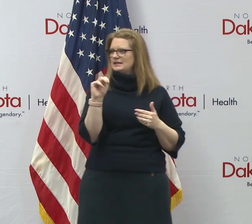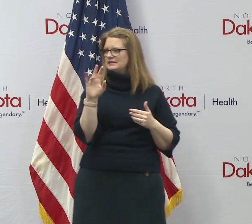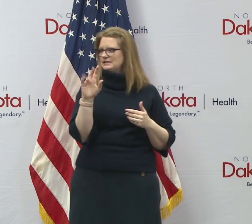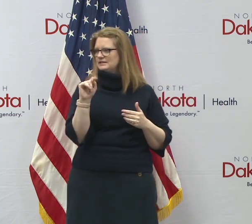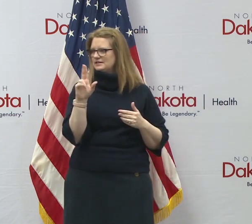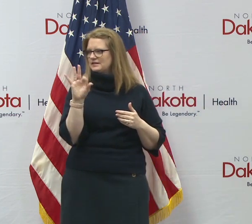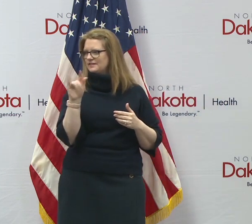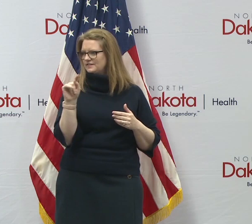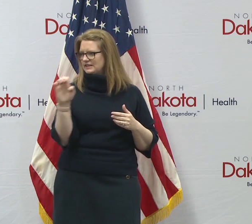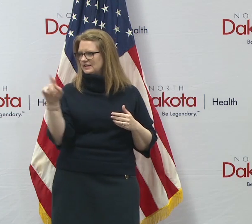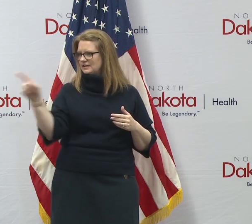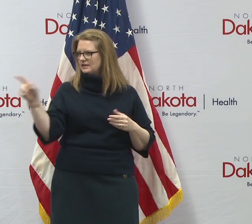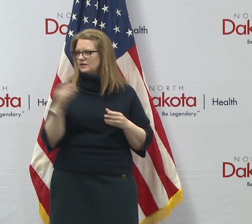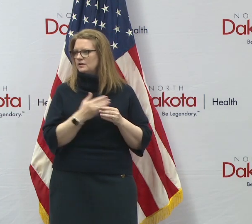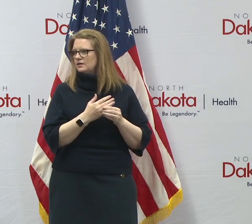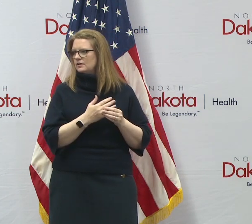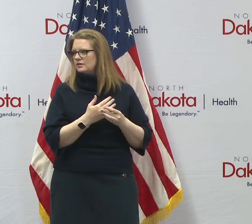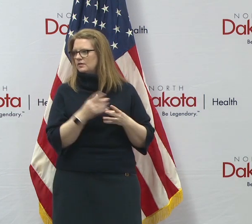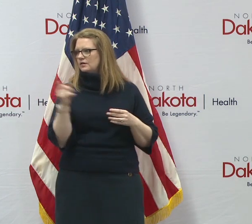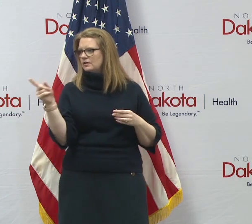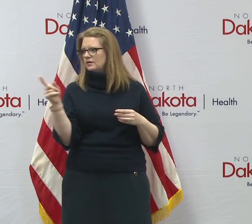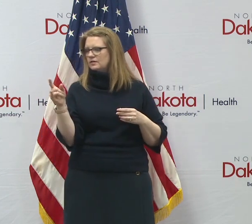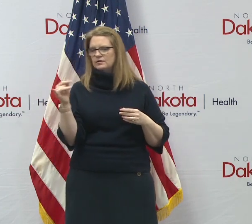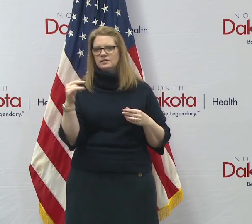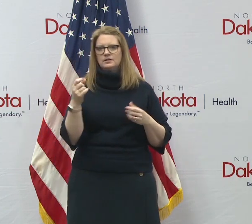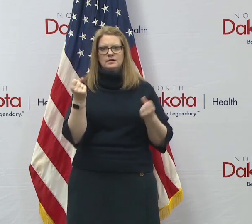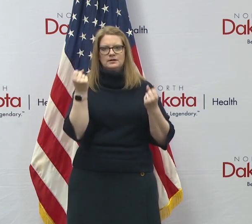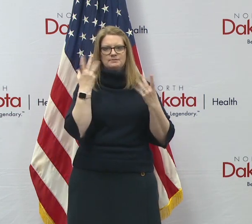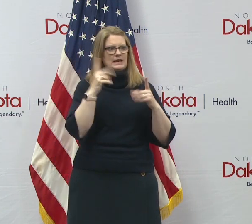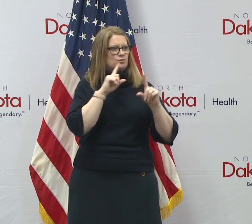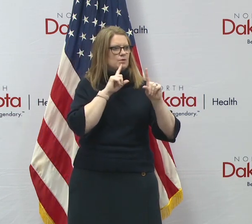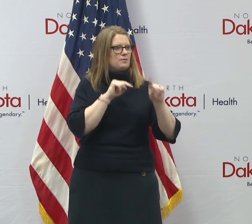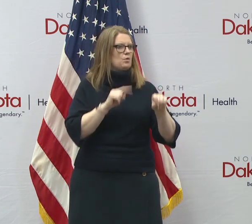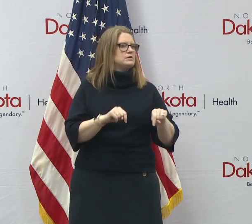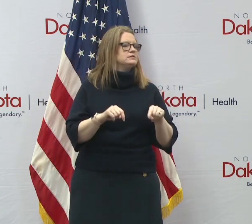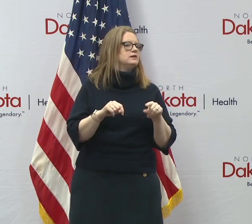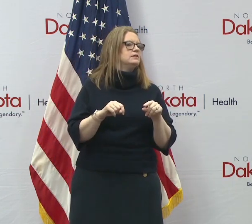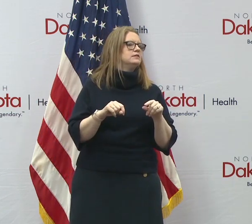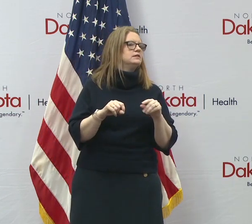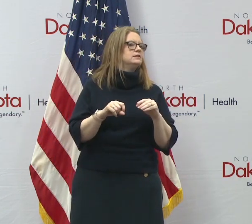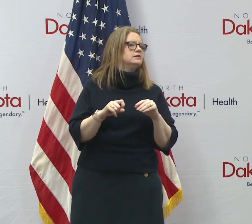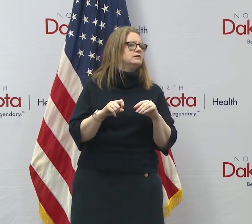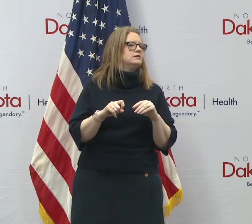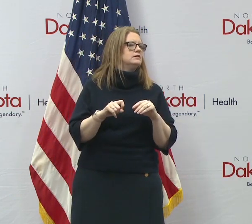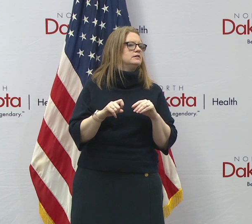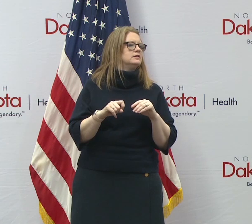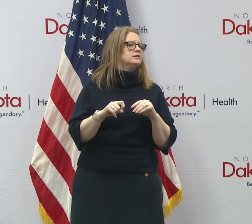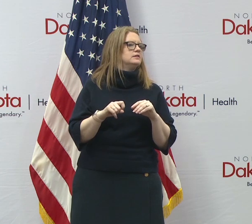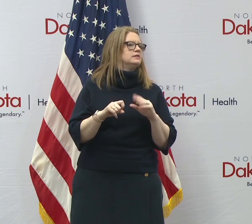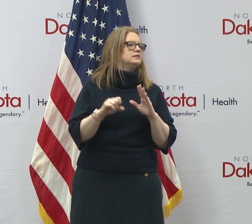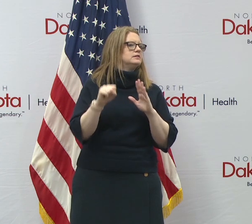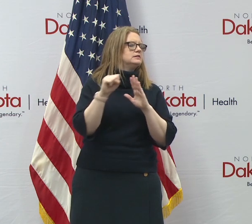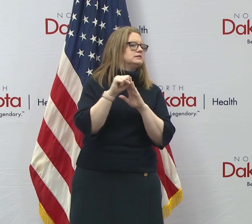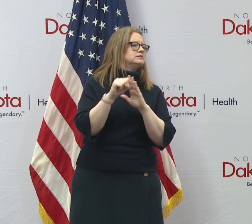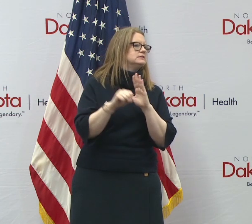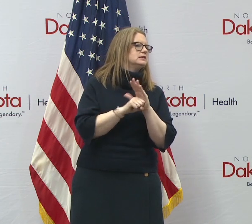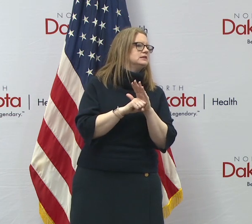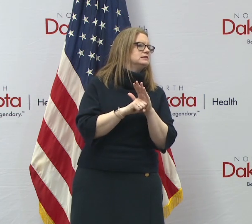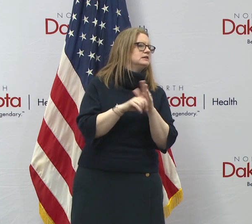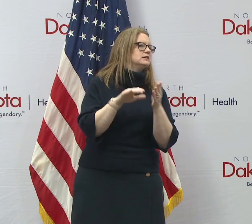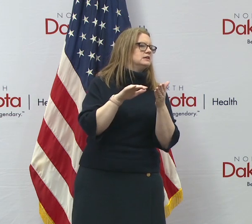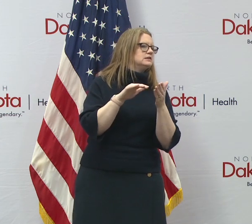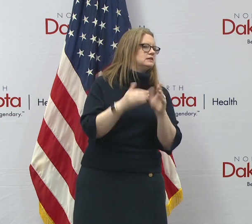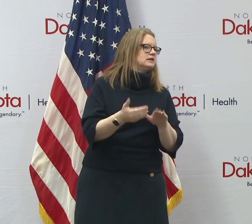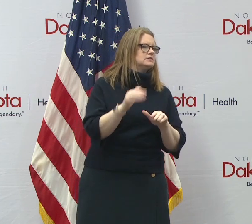Um, in regards, we, we've been seeing reports of states, uh, having their deaths by COVID